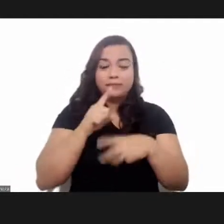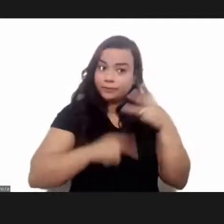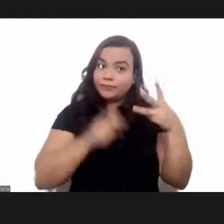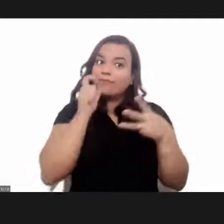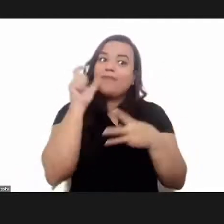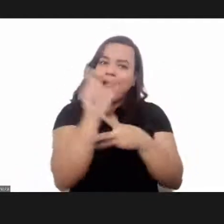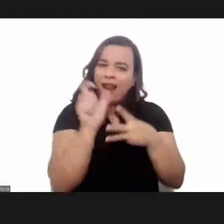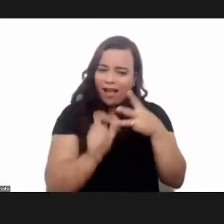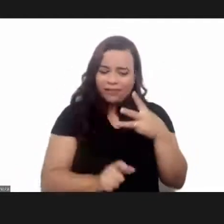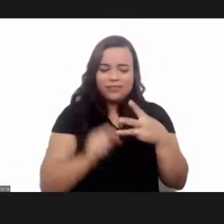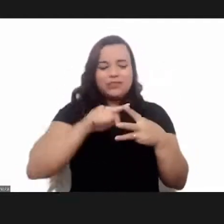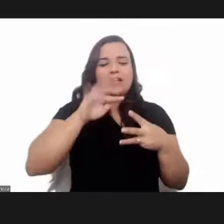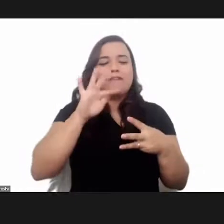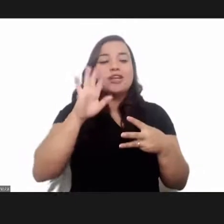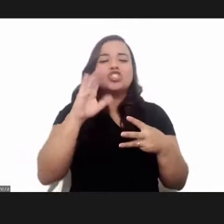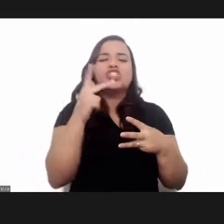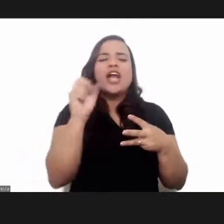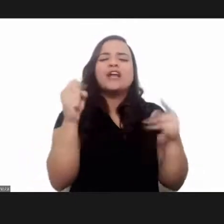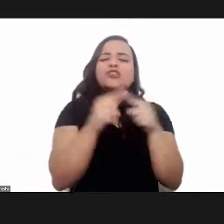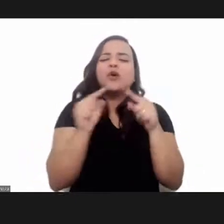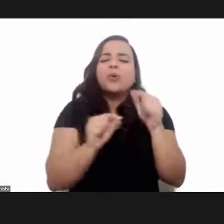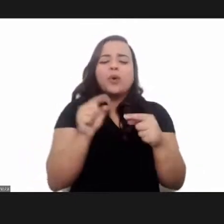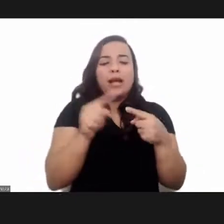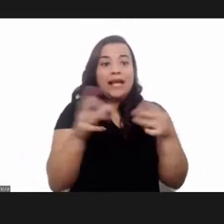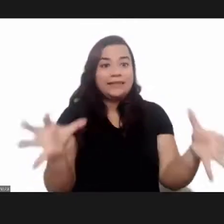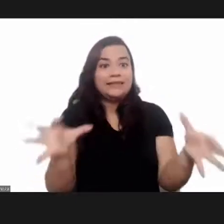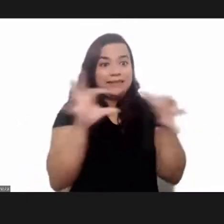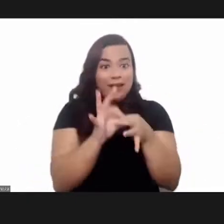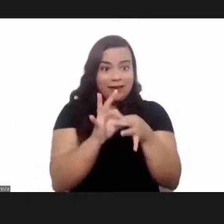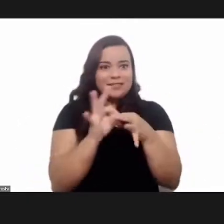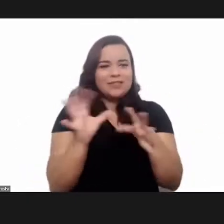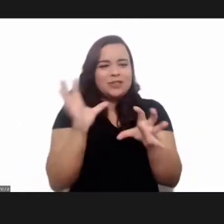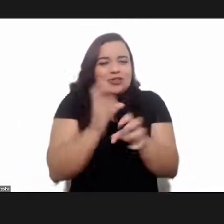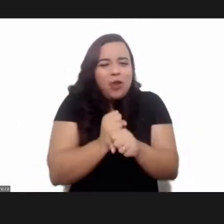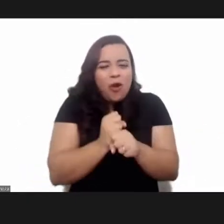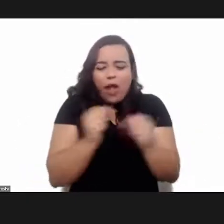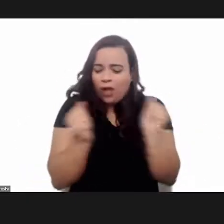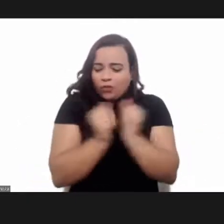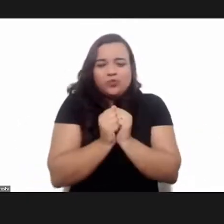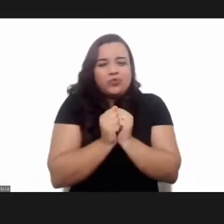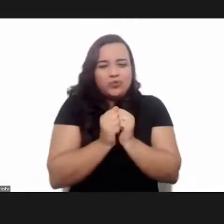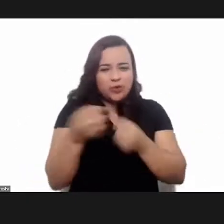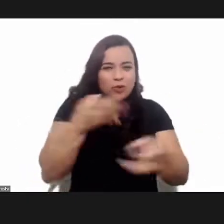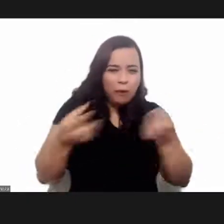Integration is the key word which we like to use. Integration and making a difference.